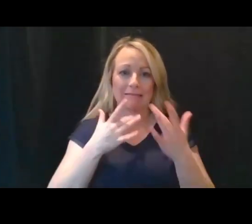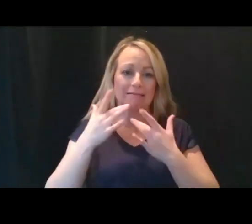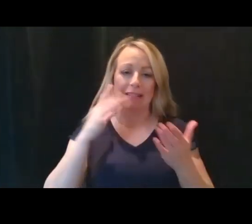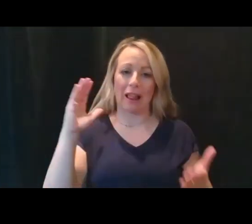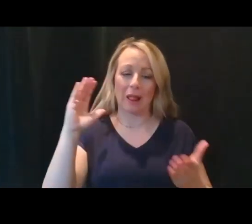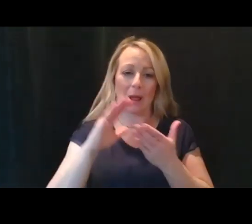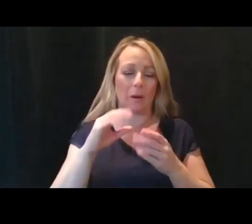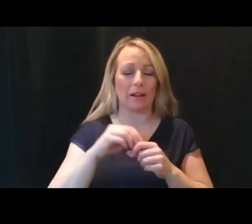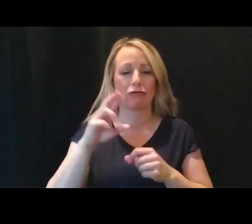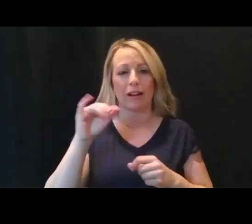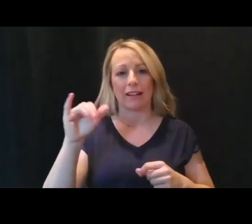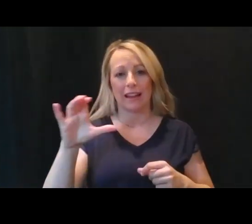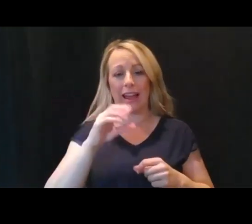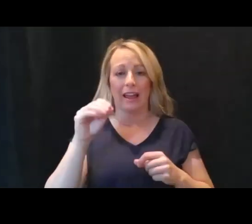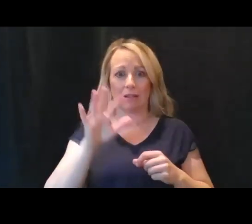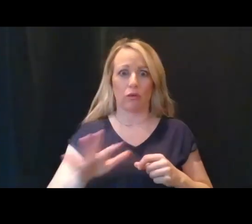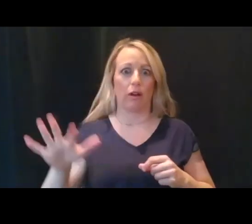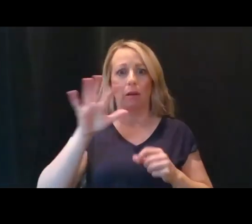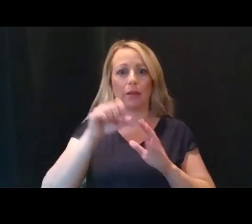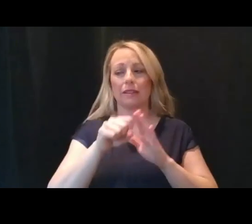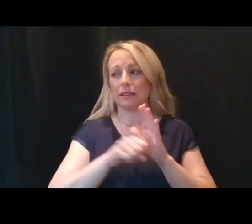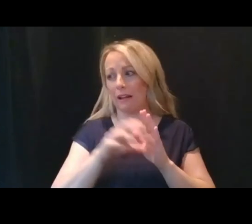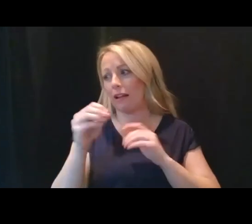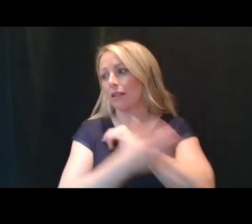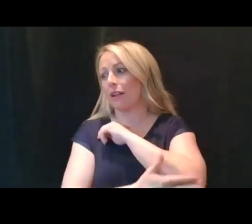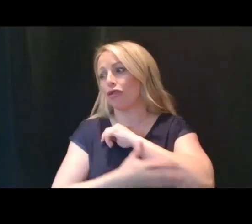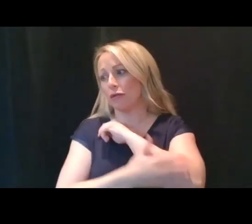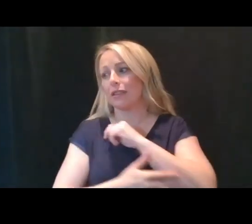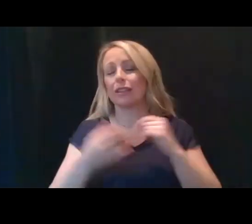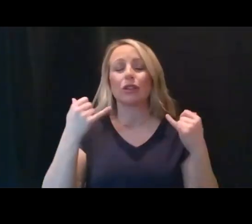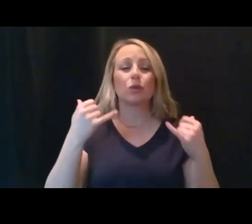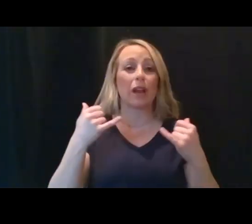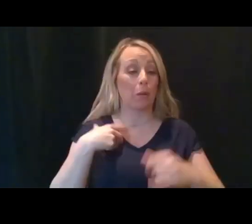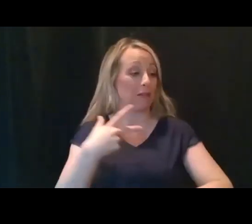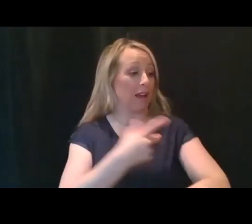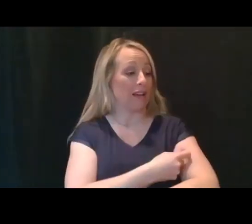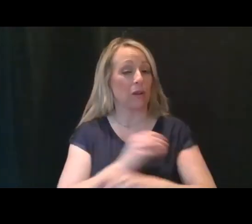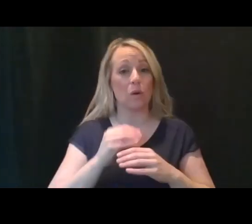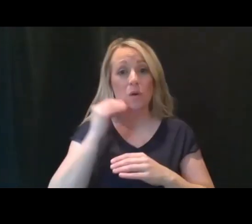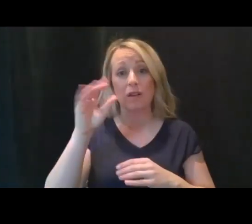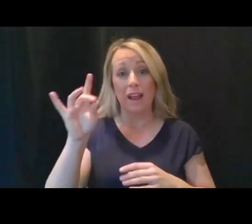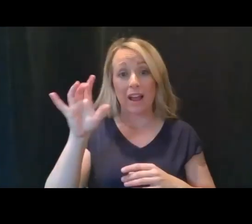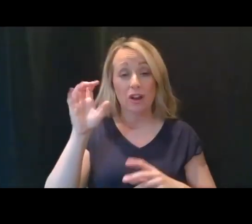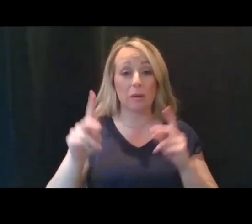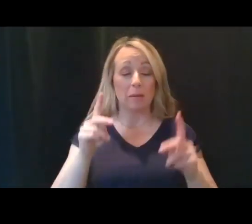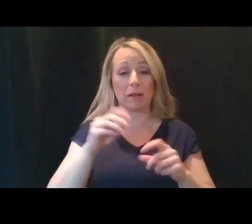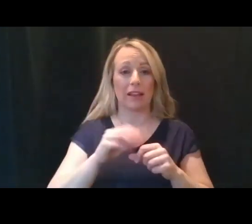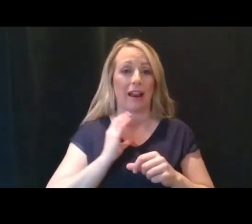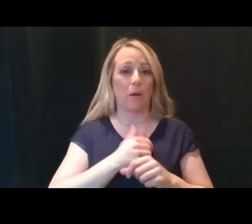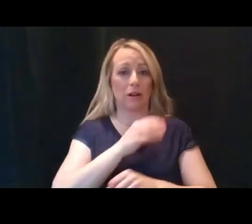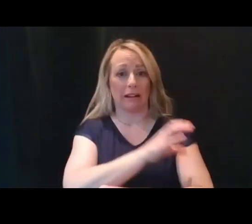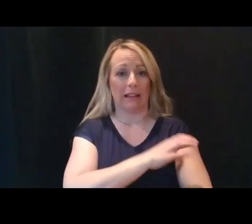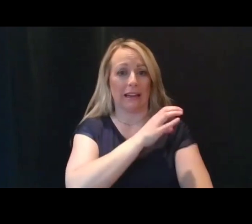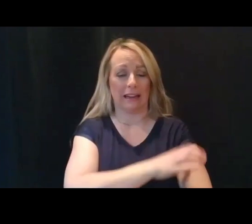Island County and throughout the state and country. Today, we vaccinated over 800 people at our clinic at the